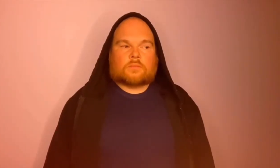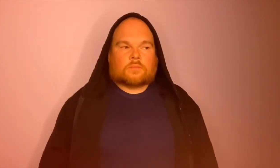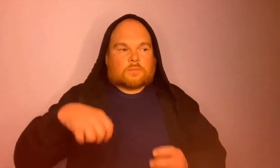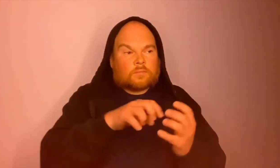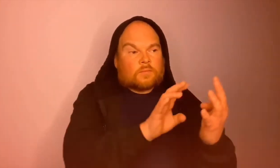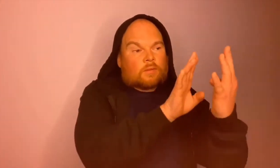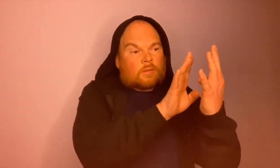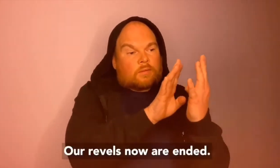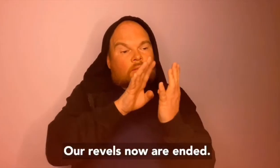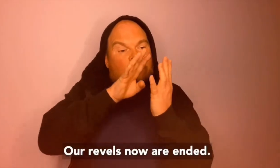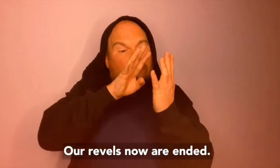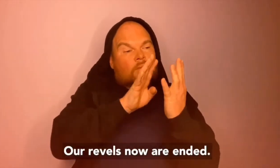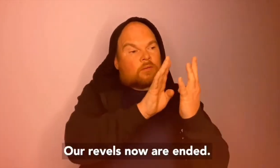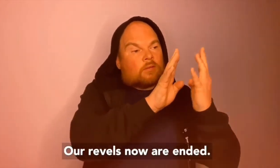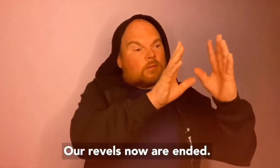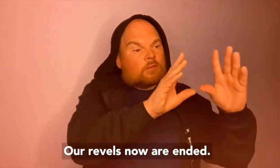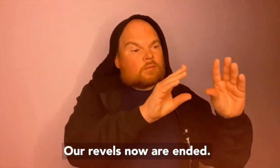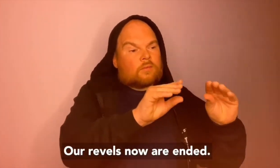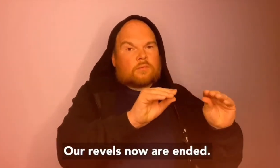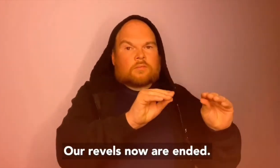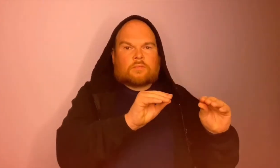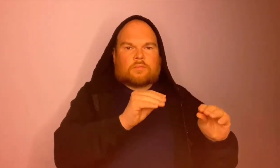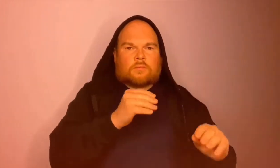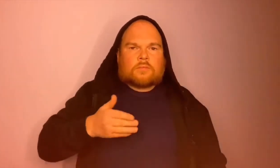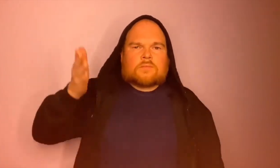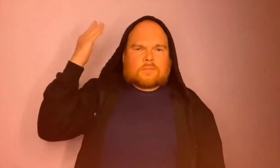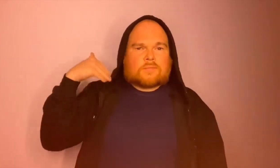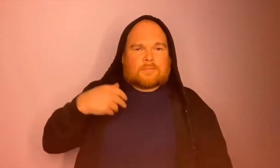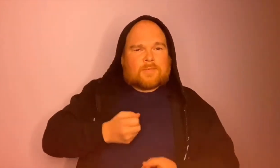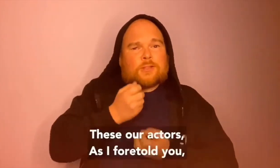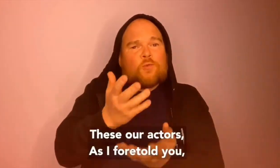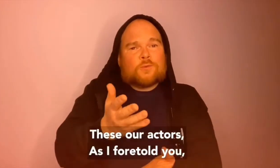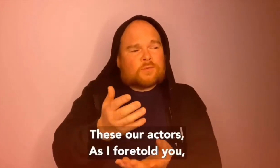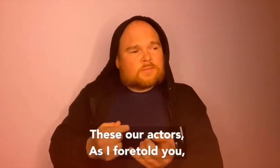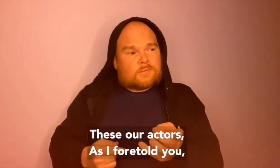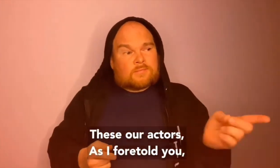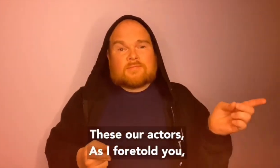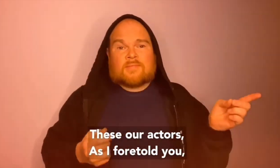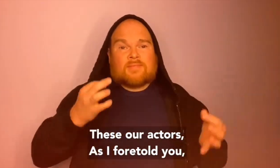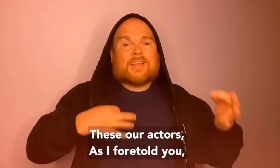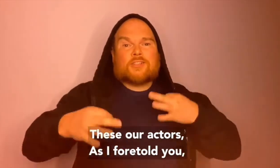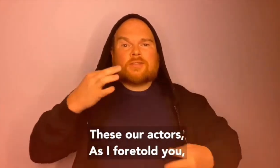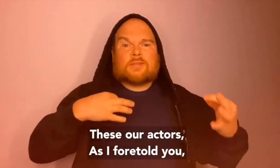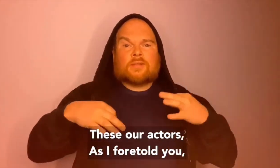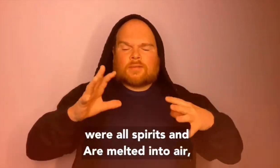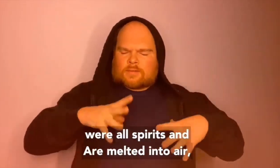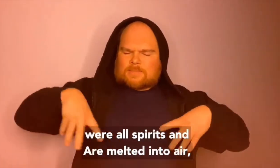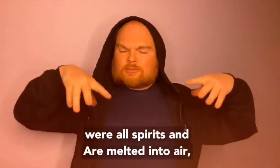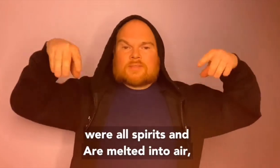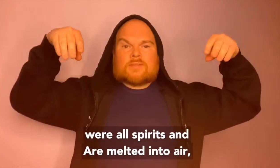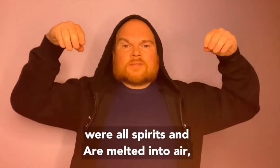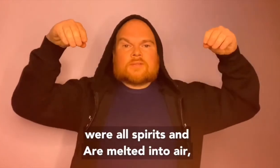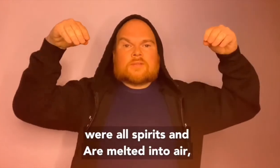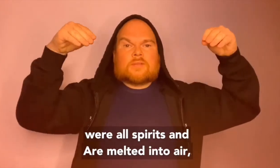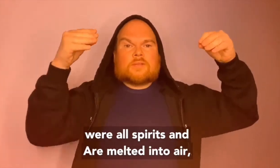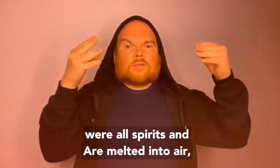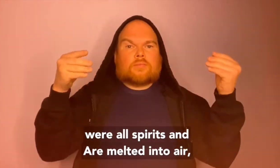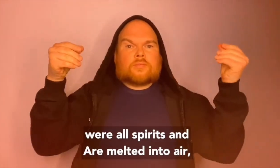our revels now are ended these are actors as I foretold you were all spirits and are